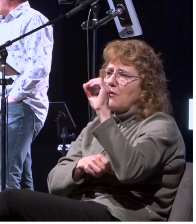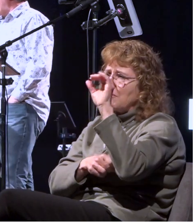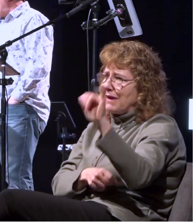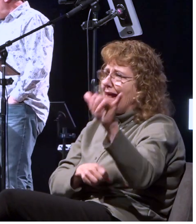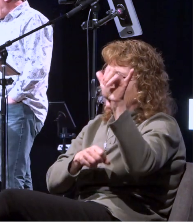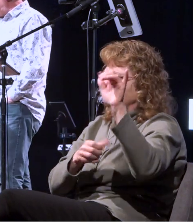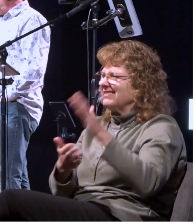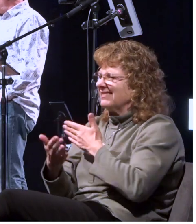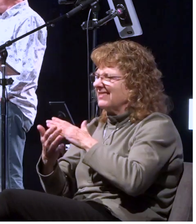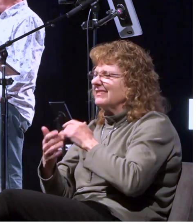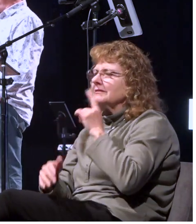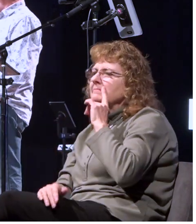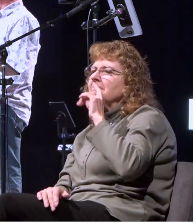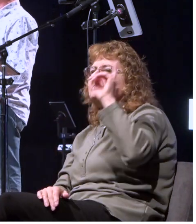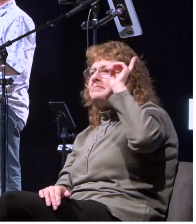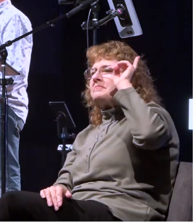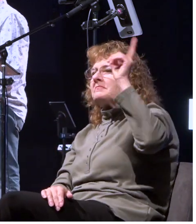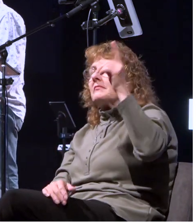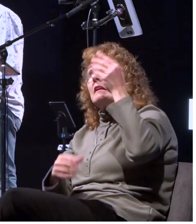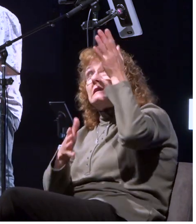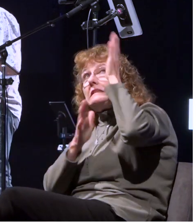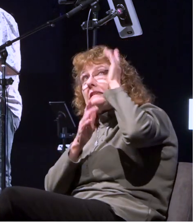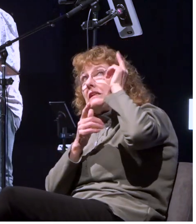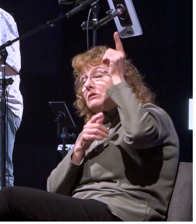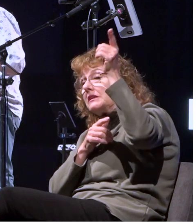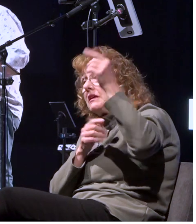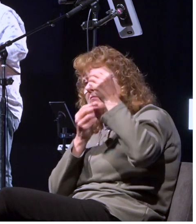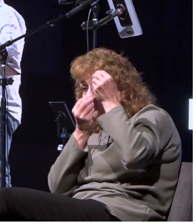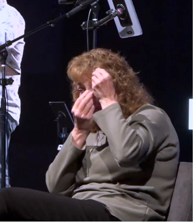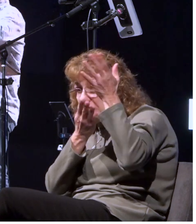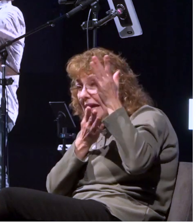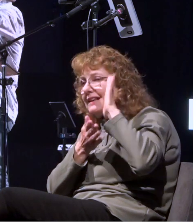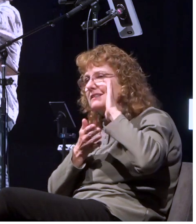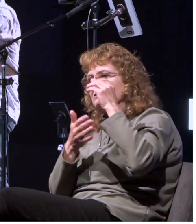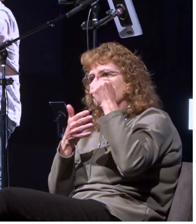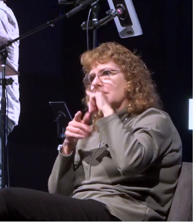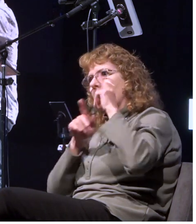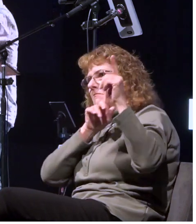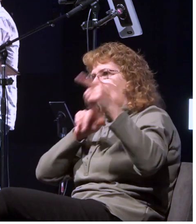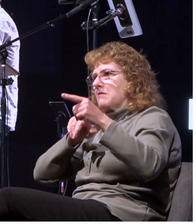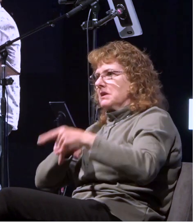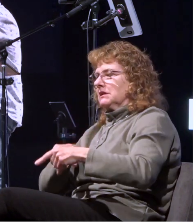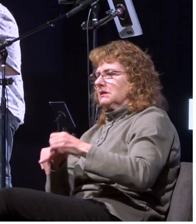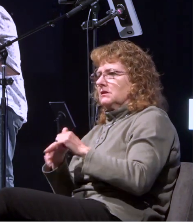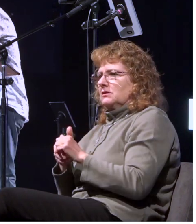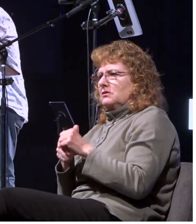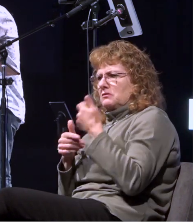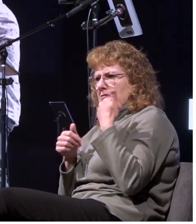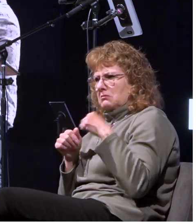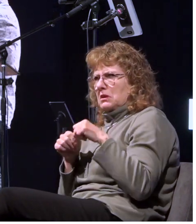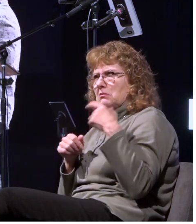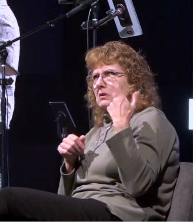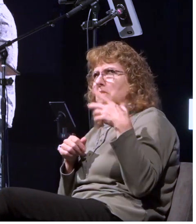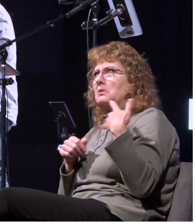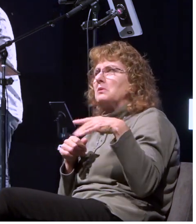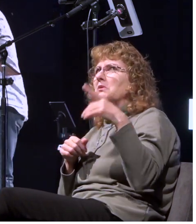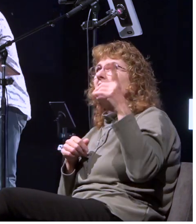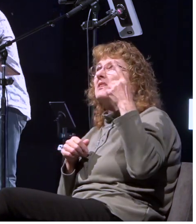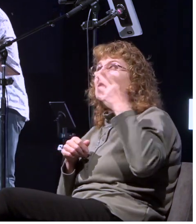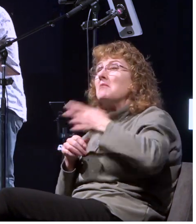god obeying him in his commandments is the importance of remembering god's faithfulness in the past storms